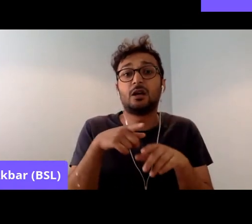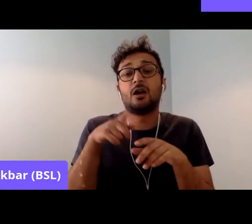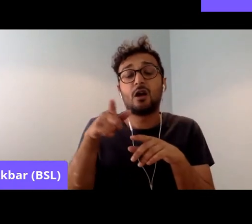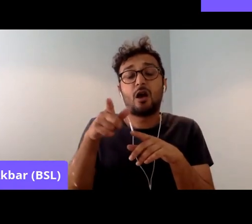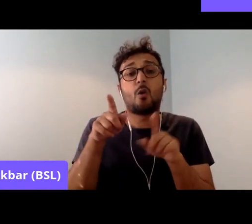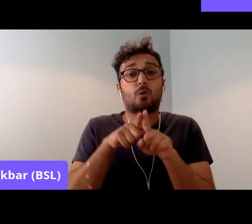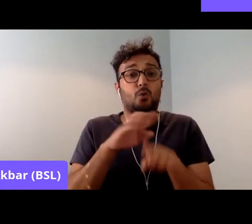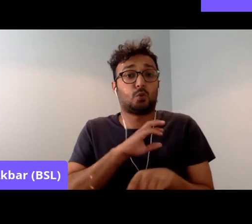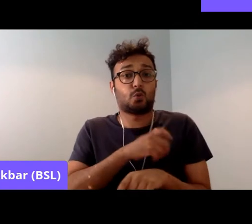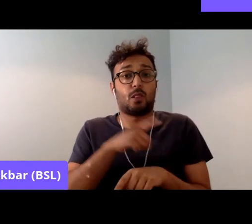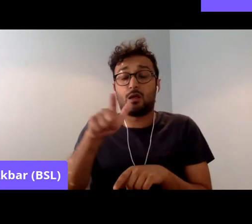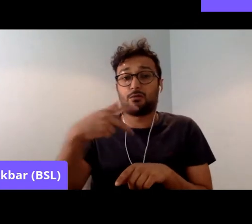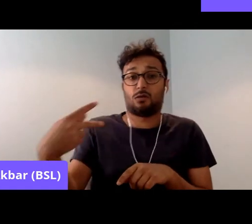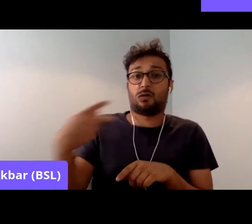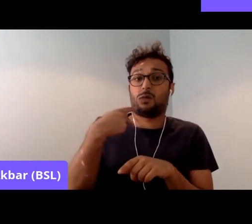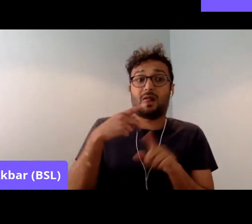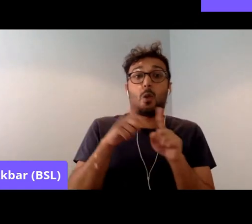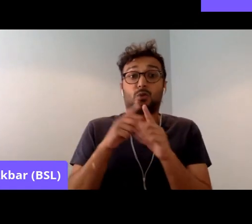left, we have to admit.